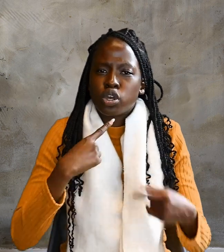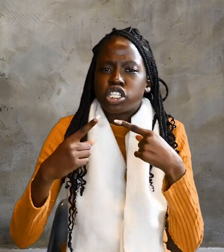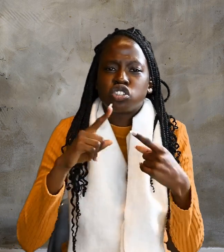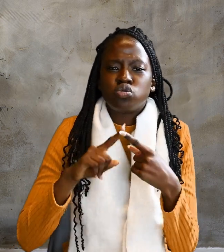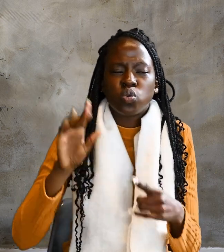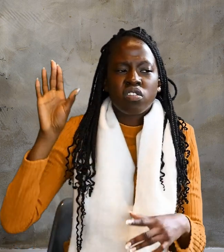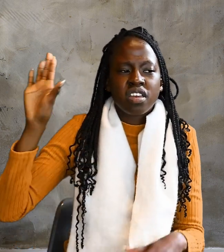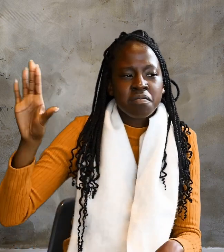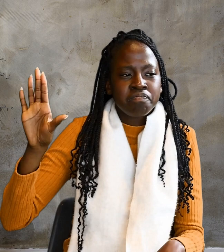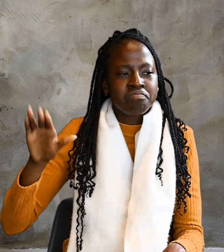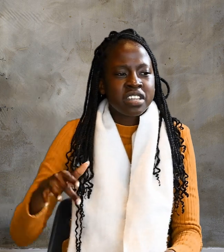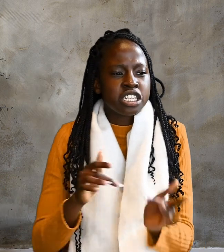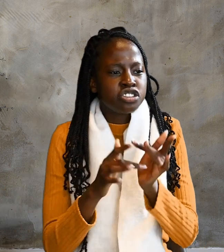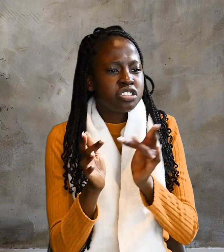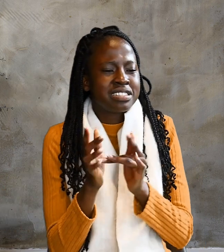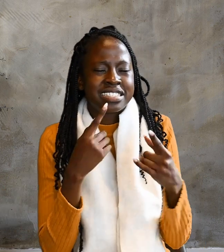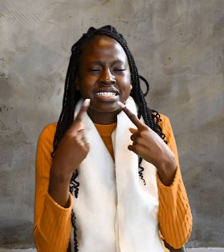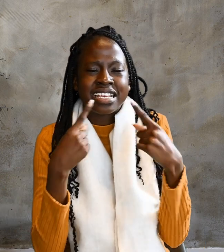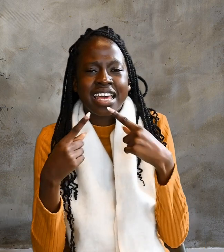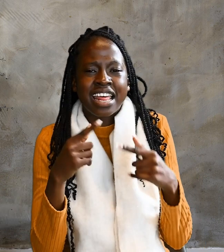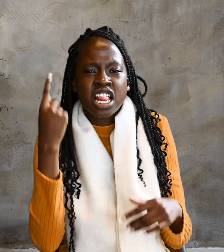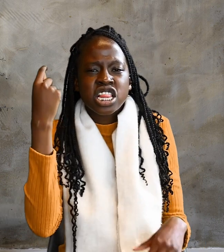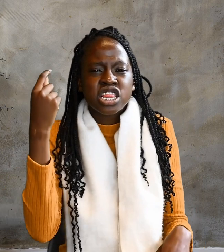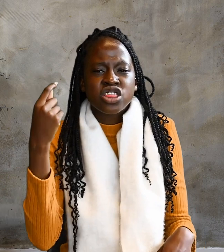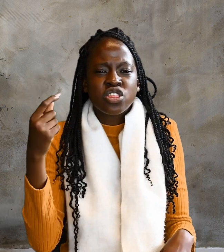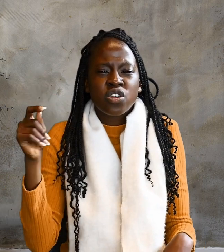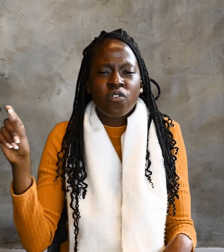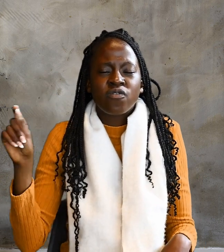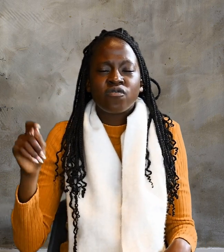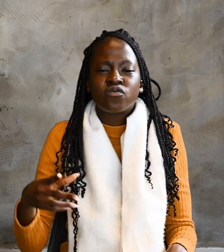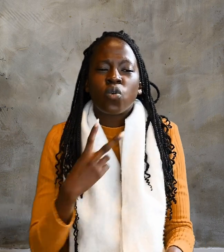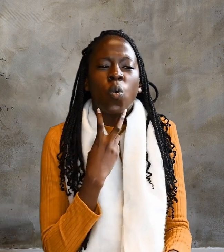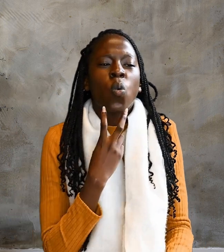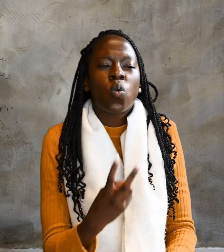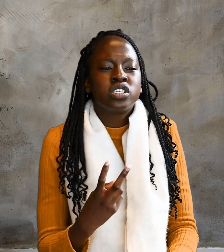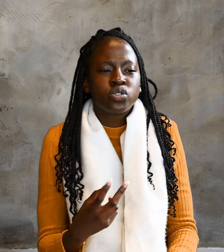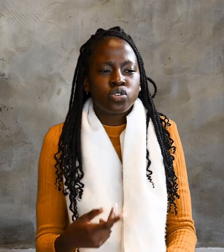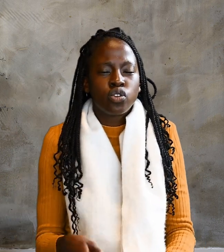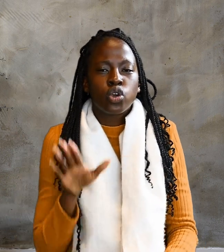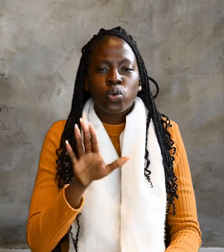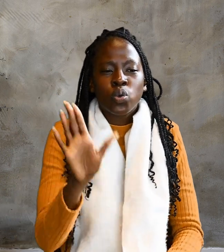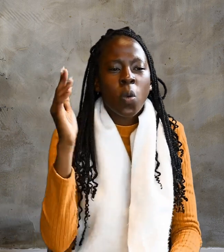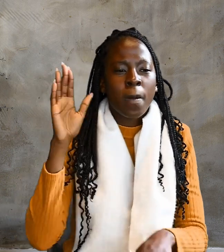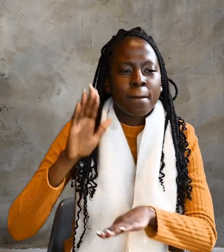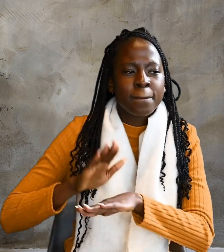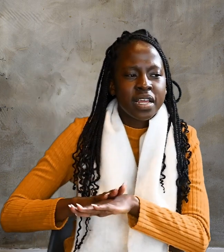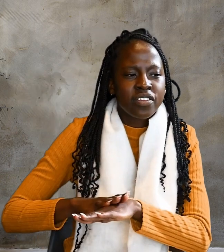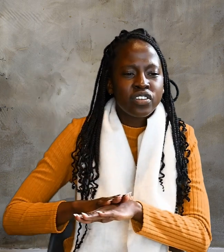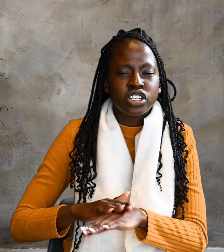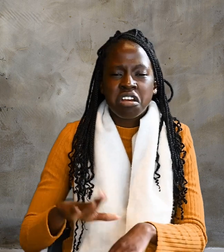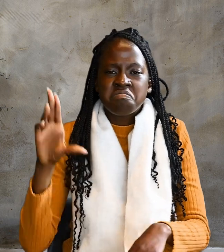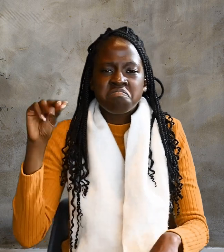to him. Jesus said, This voice was for your benefit, not mine.